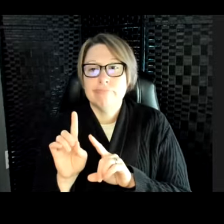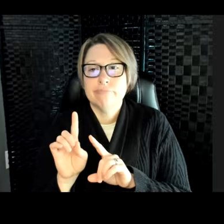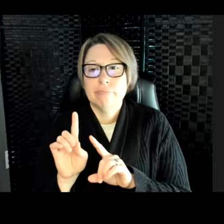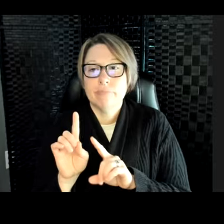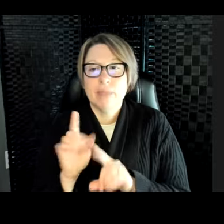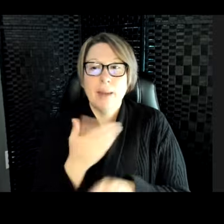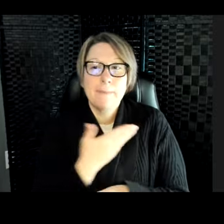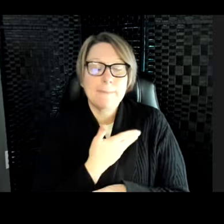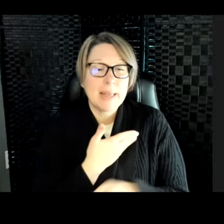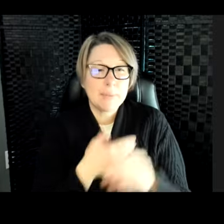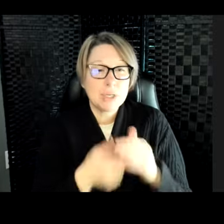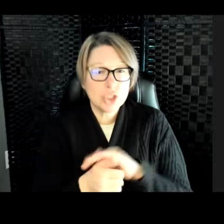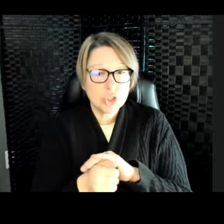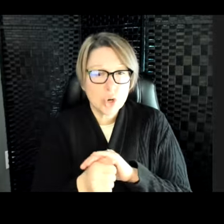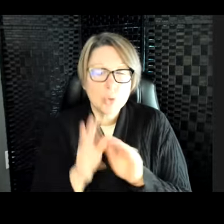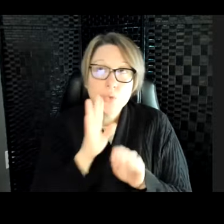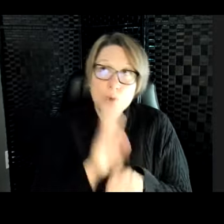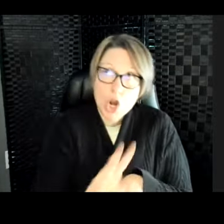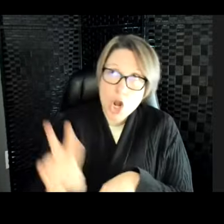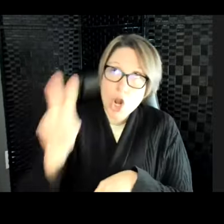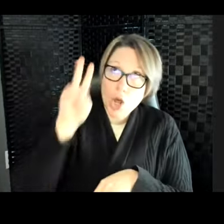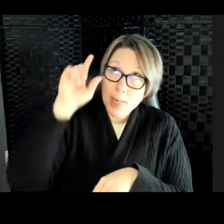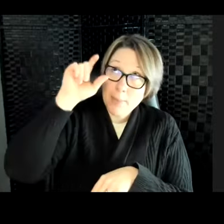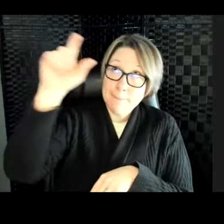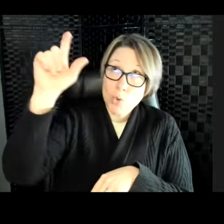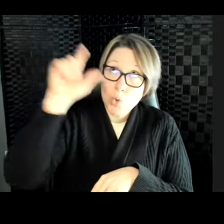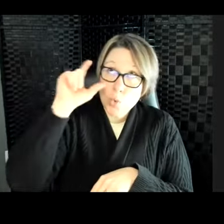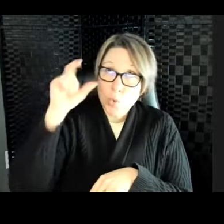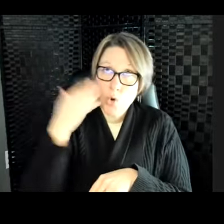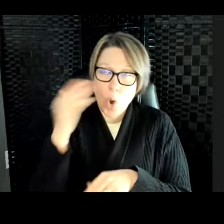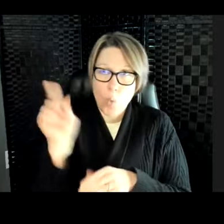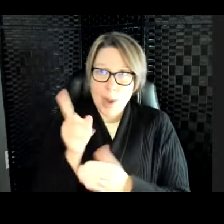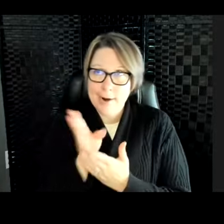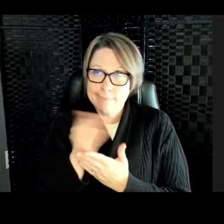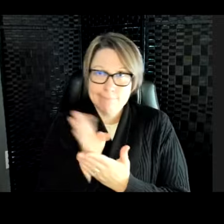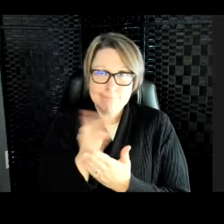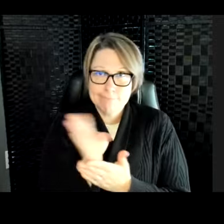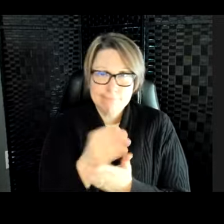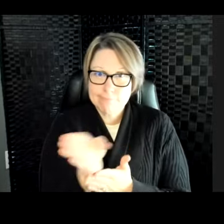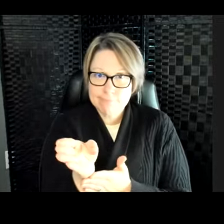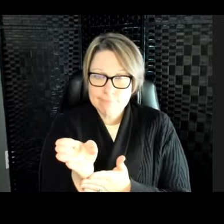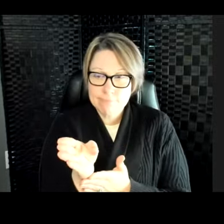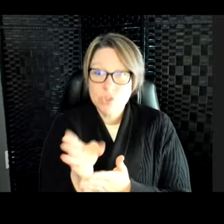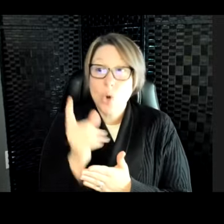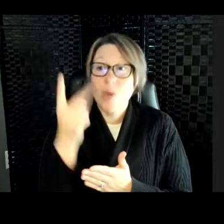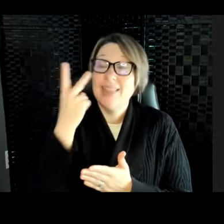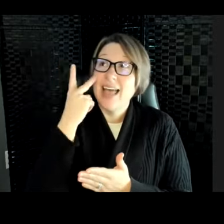look at the moon to know which way to go. And so, when they see the streetlights, sometimes they get confused and go the wrong way.